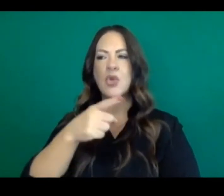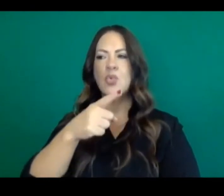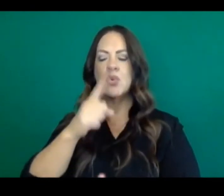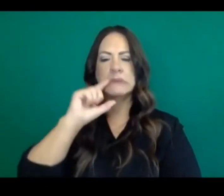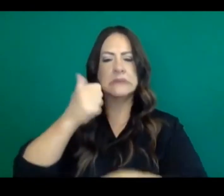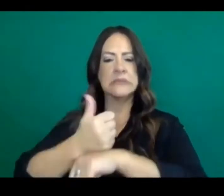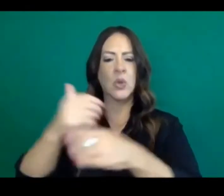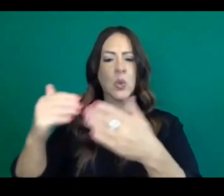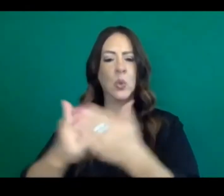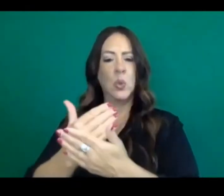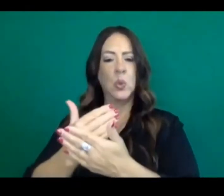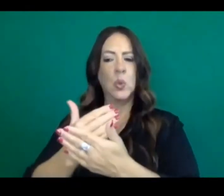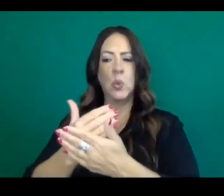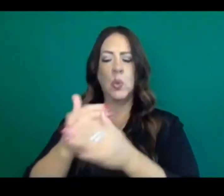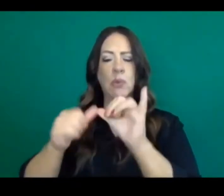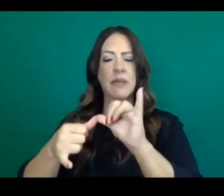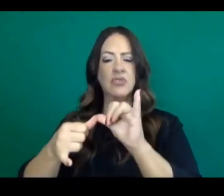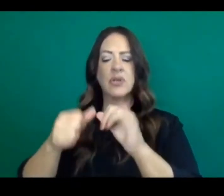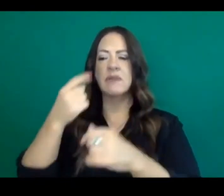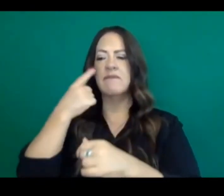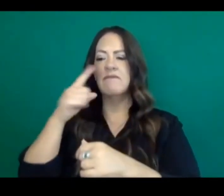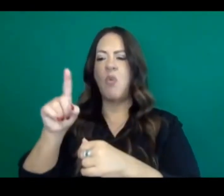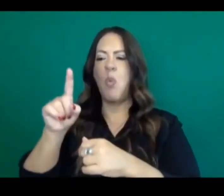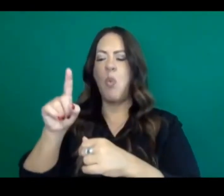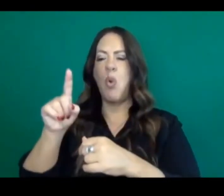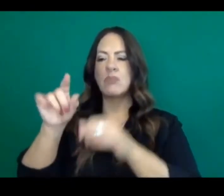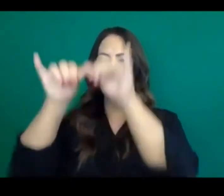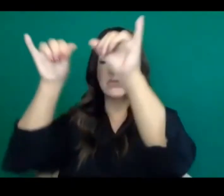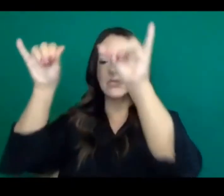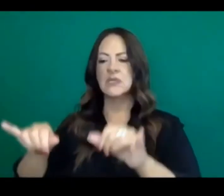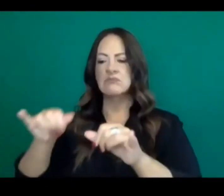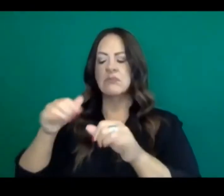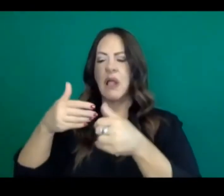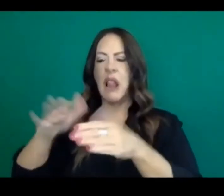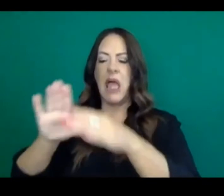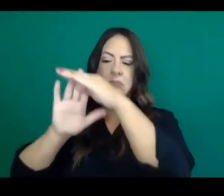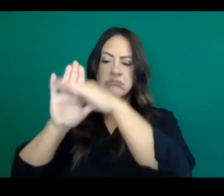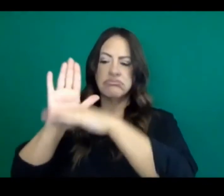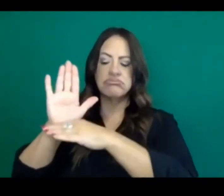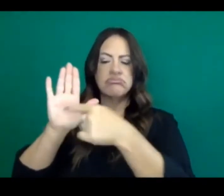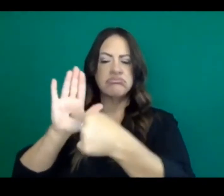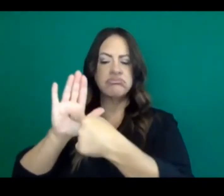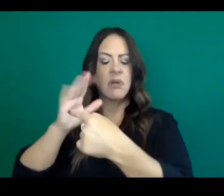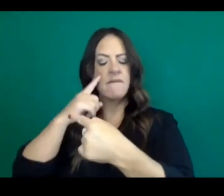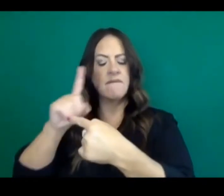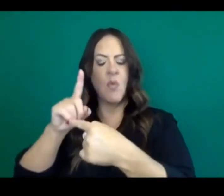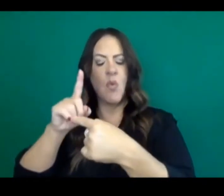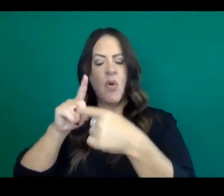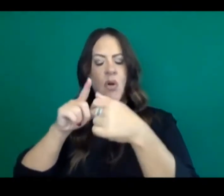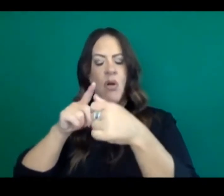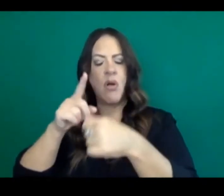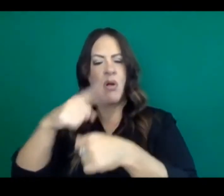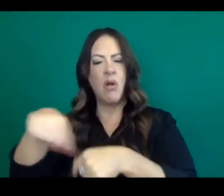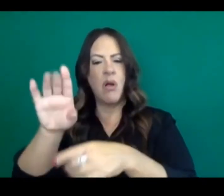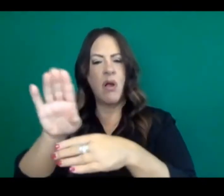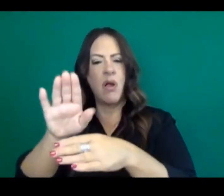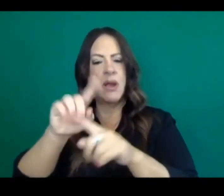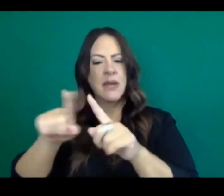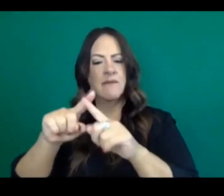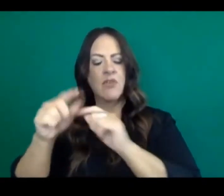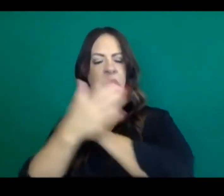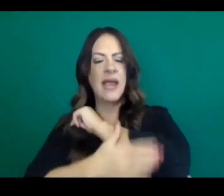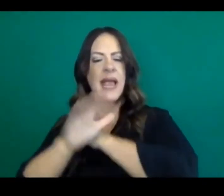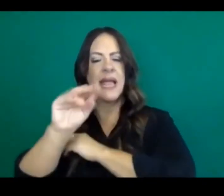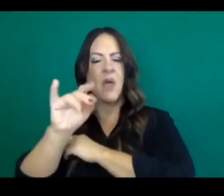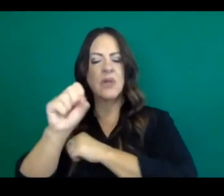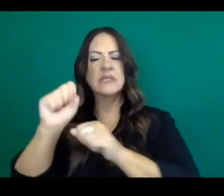for the reopening of counties? I mean, for instance, why must they hit the numbers for two weeks and not one week or